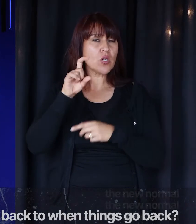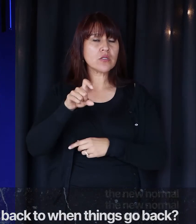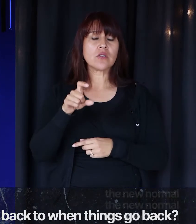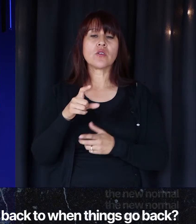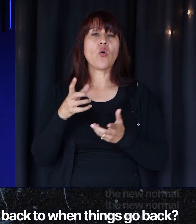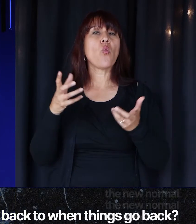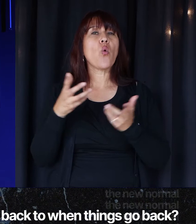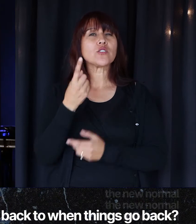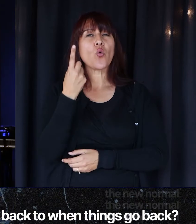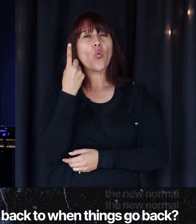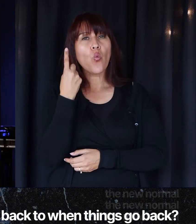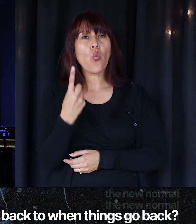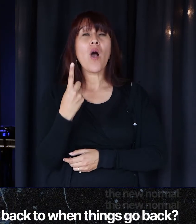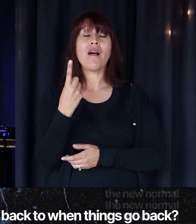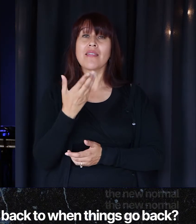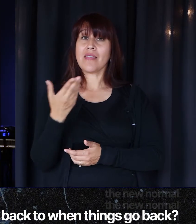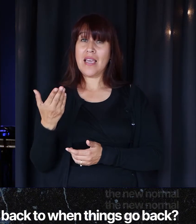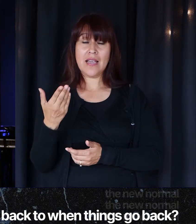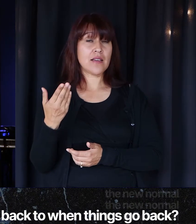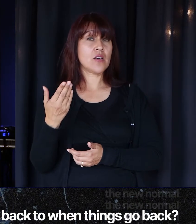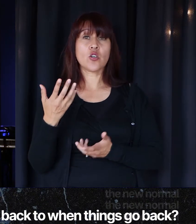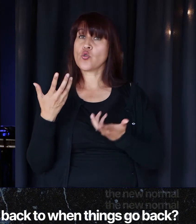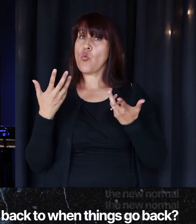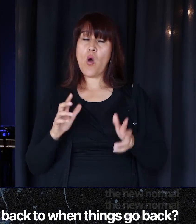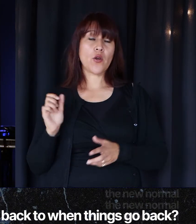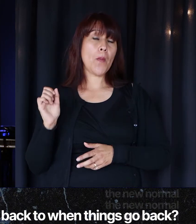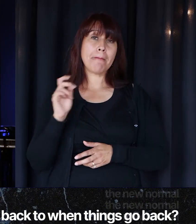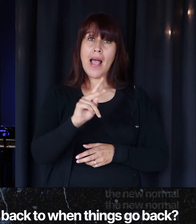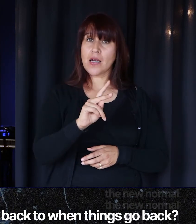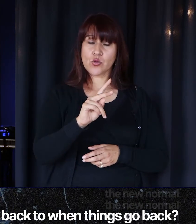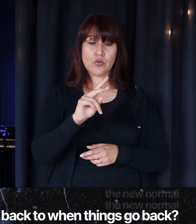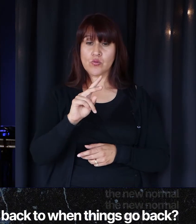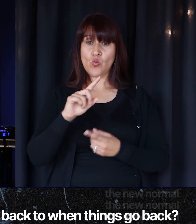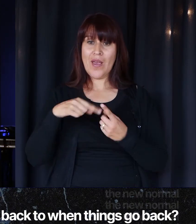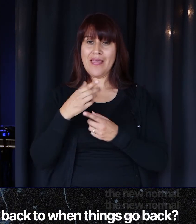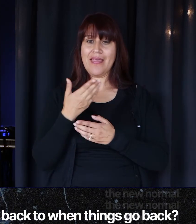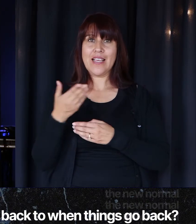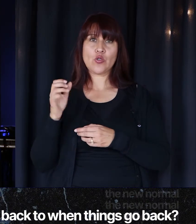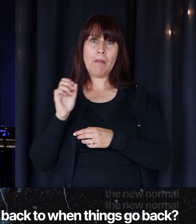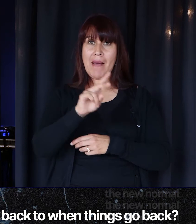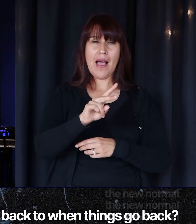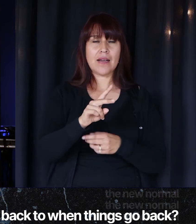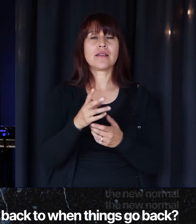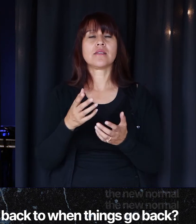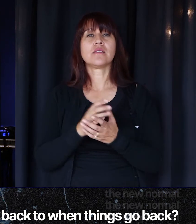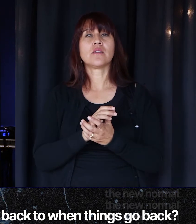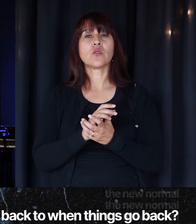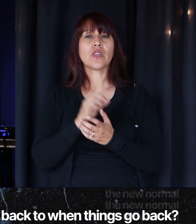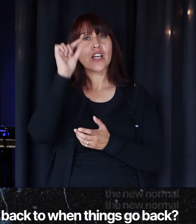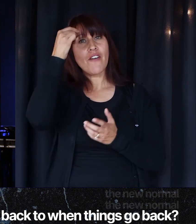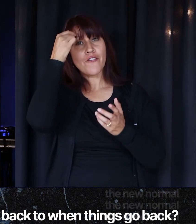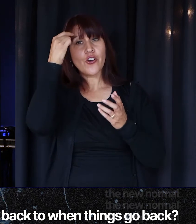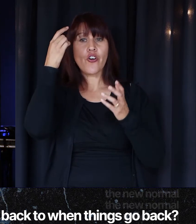What is one thing that you don't want to go back to when things go back? When the